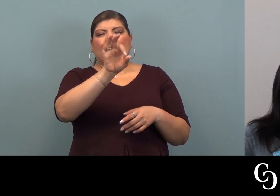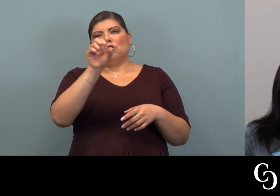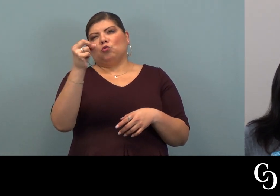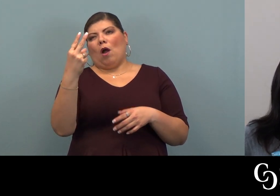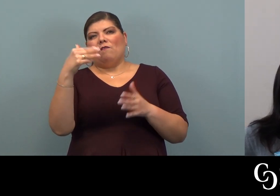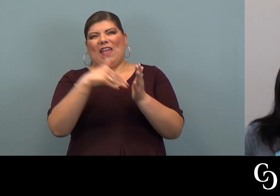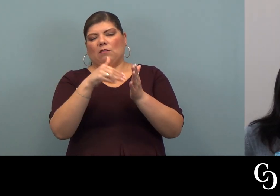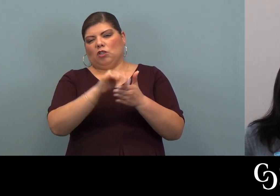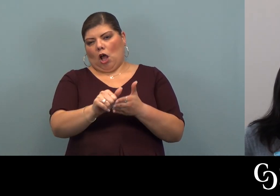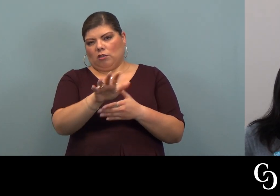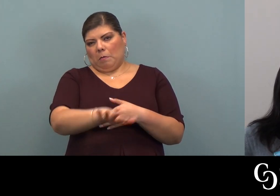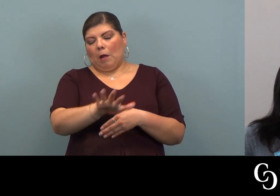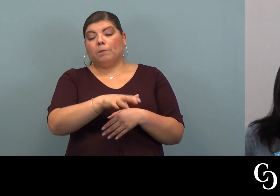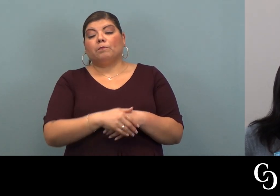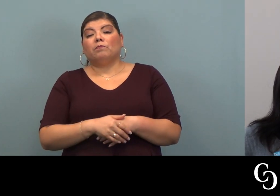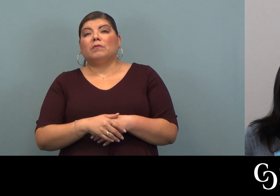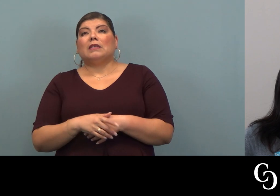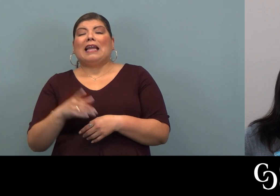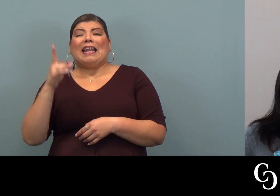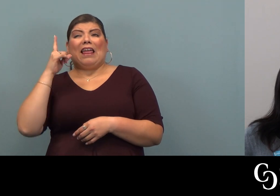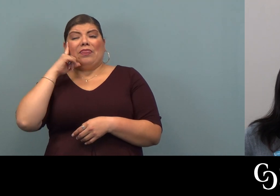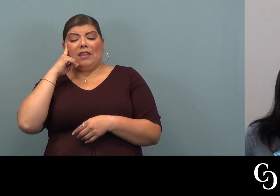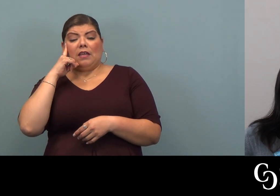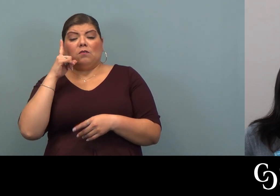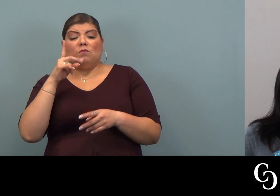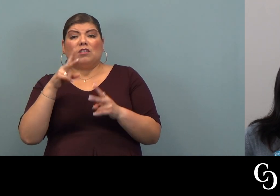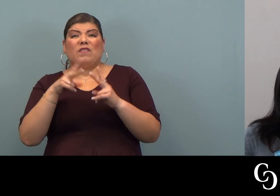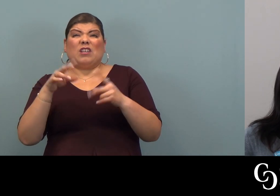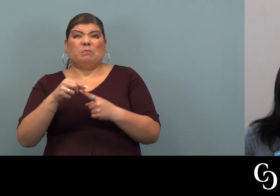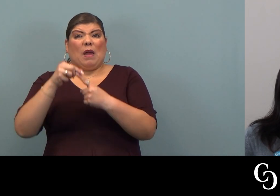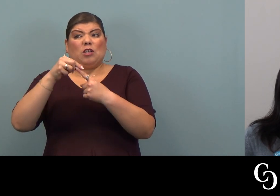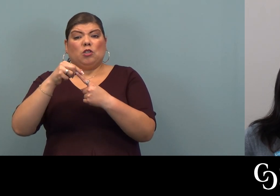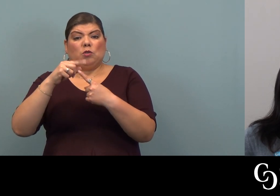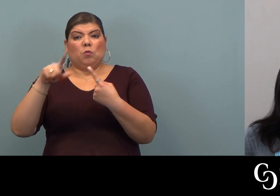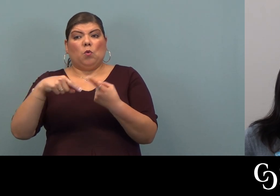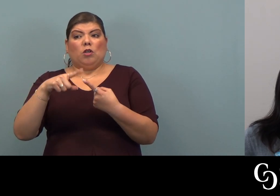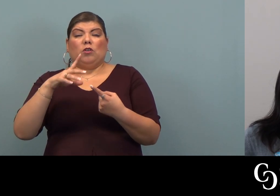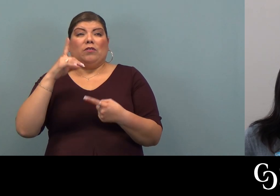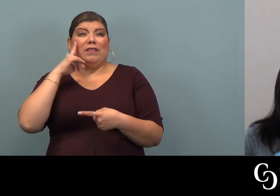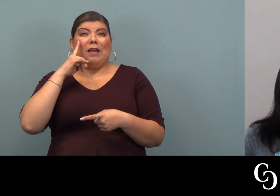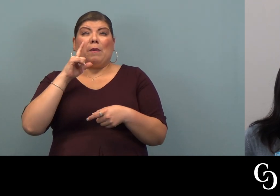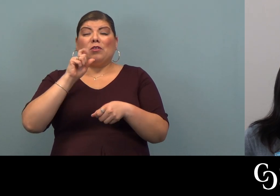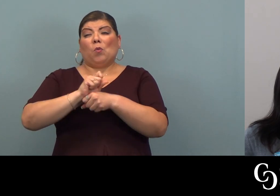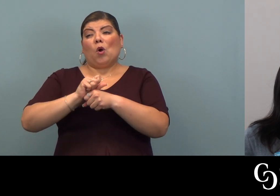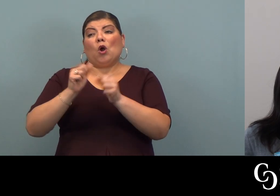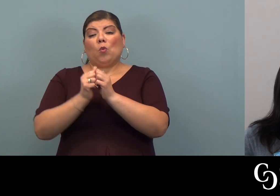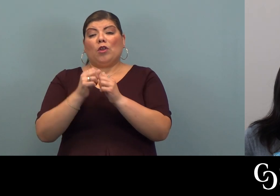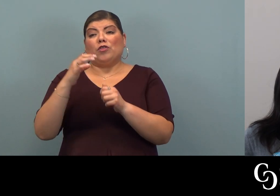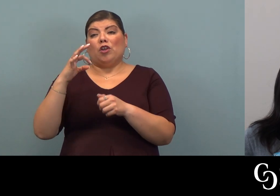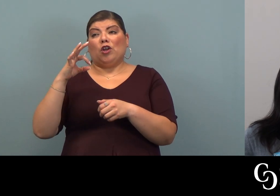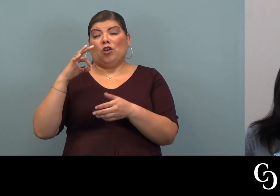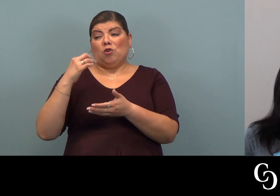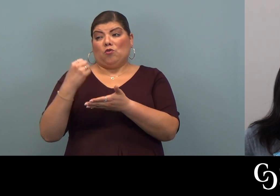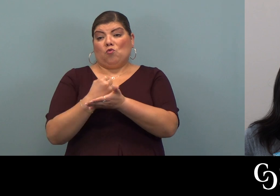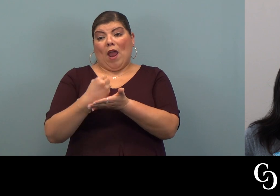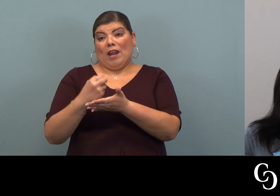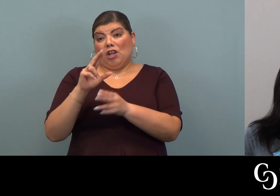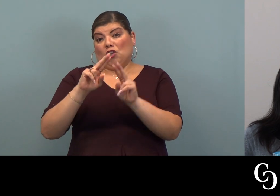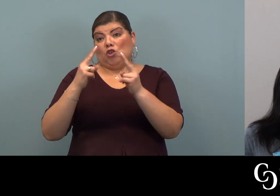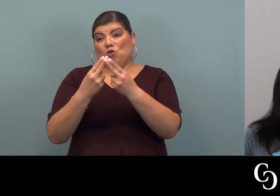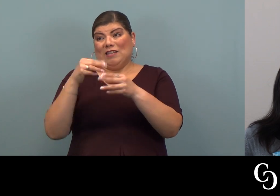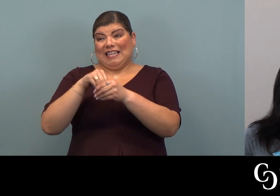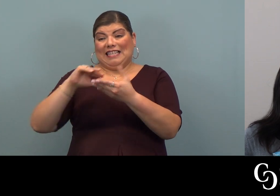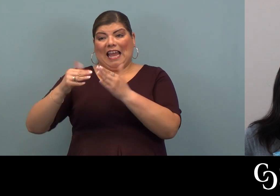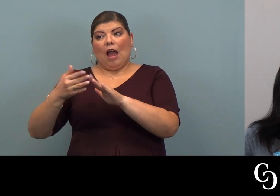And then they have a case manager for five years. And I think what's really special when it comes to the work with the credit unions in town is